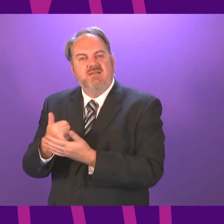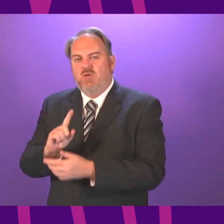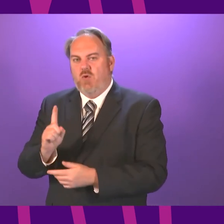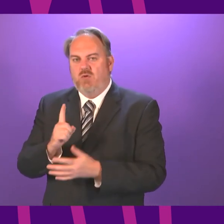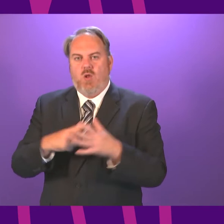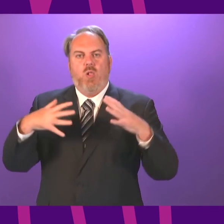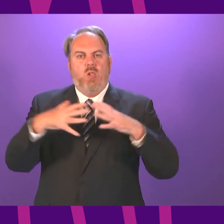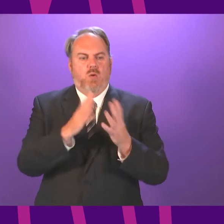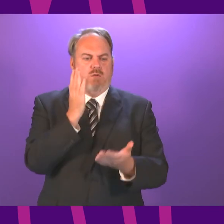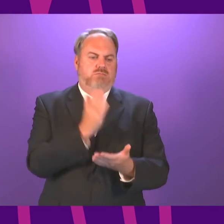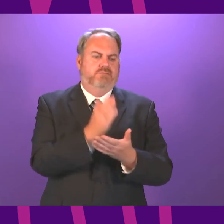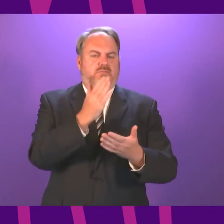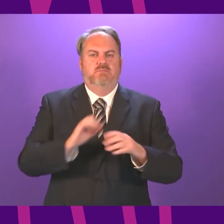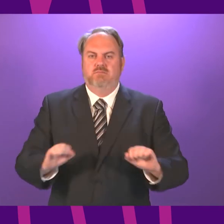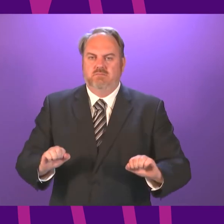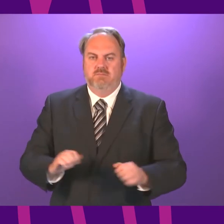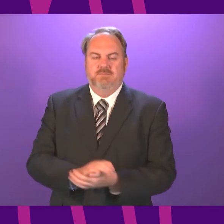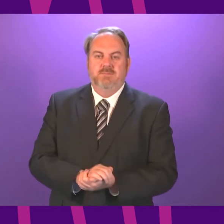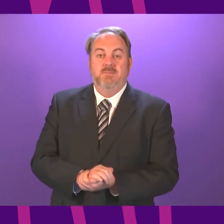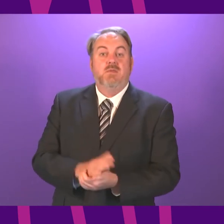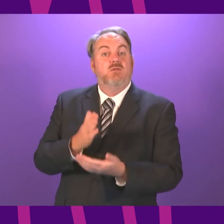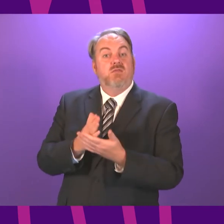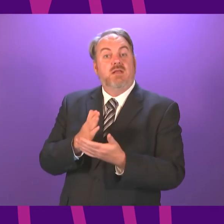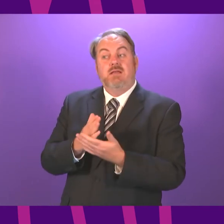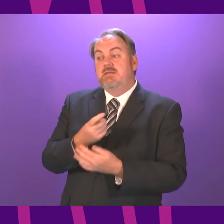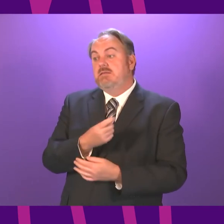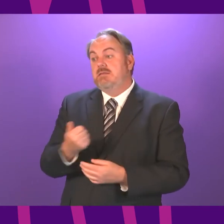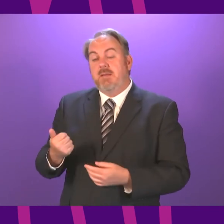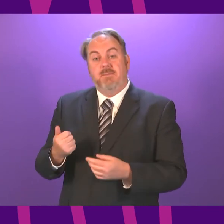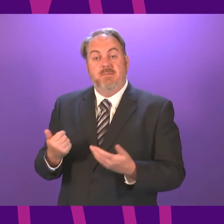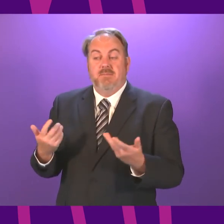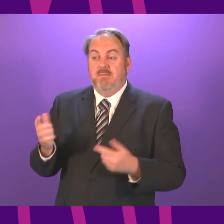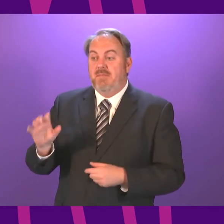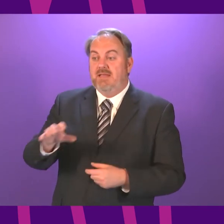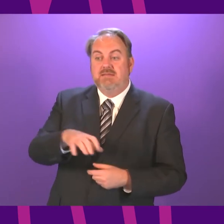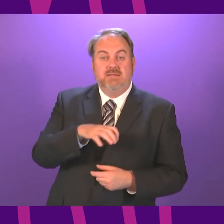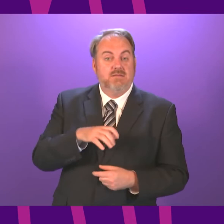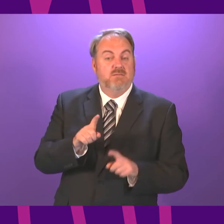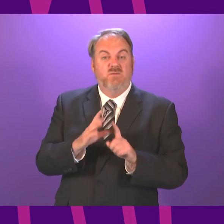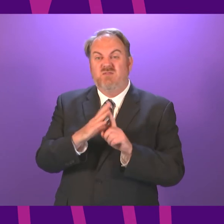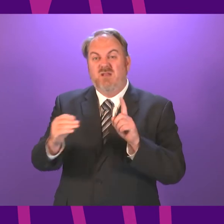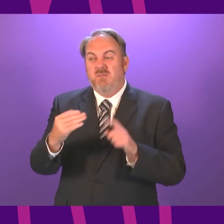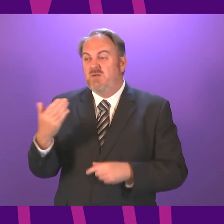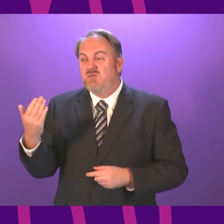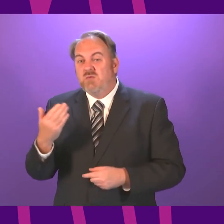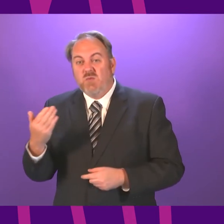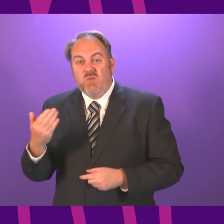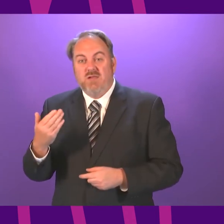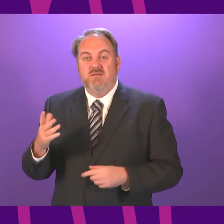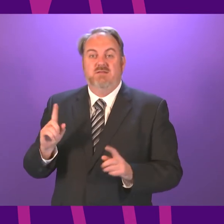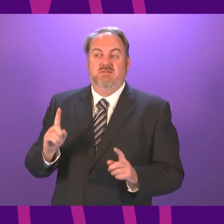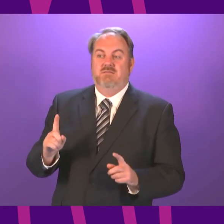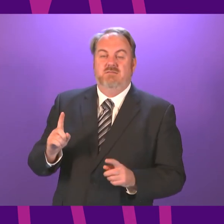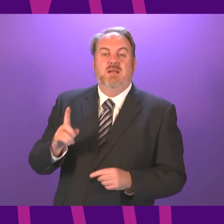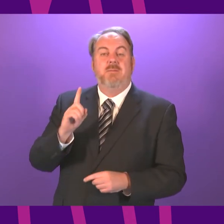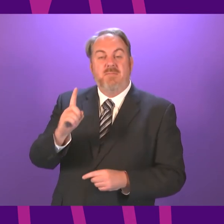no final decision has been taken on this yet, it may be that in some settings, and that may include schools, for example, but no decision has been taken that